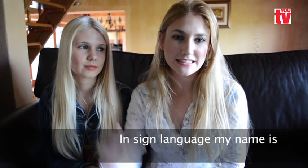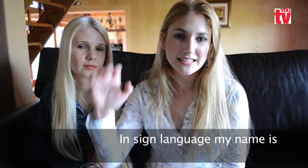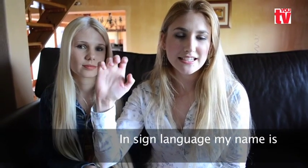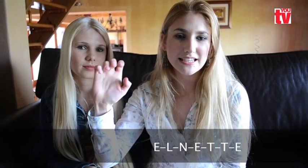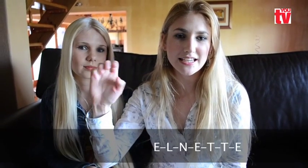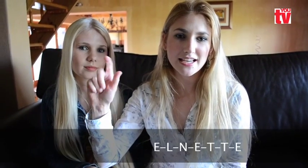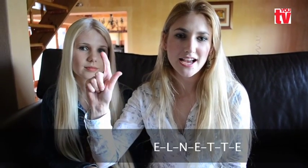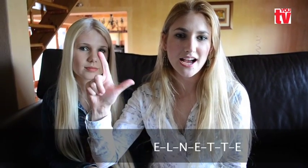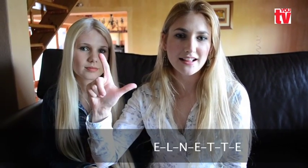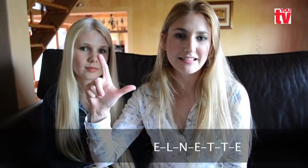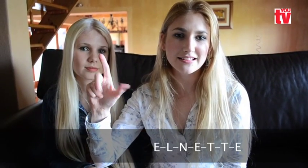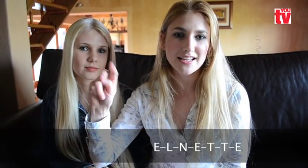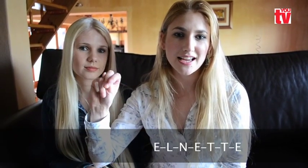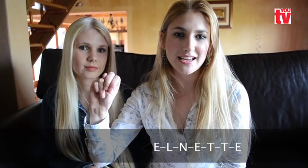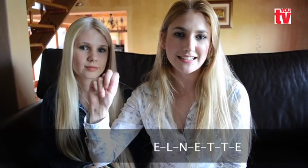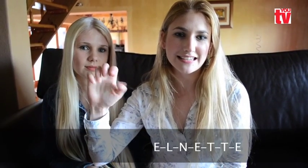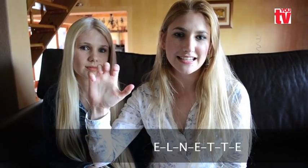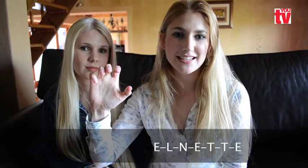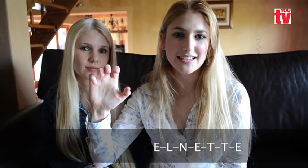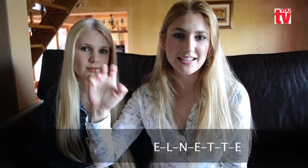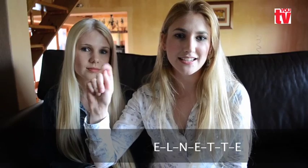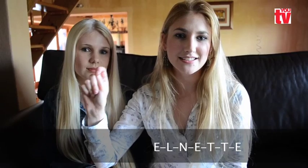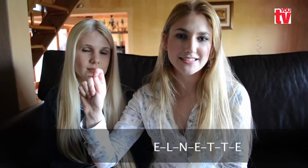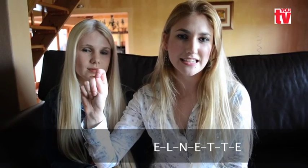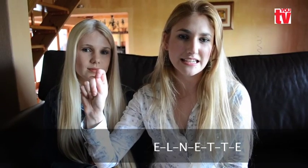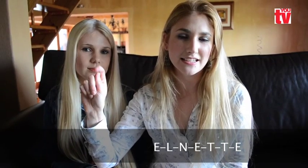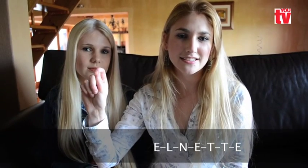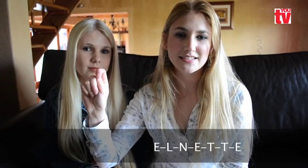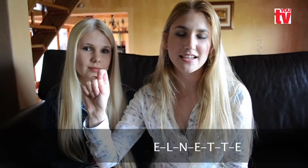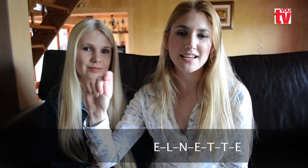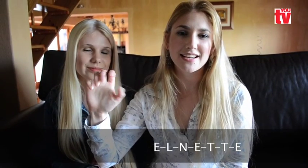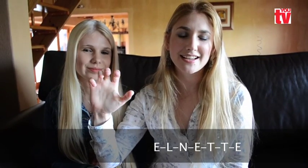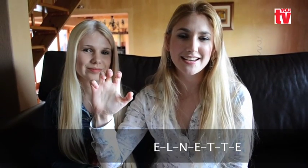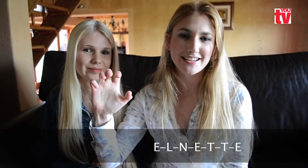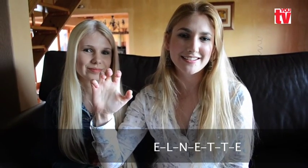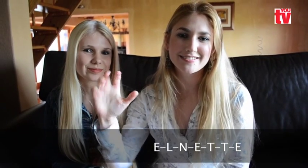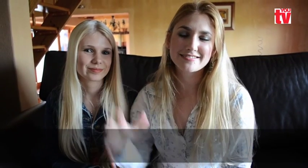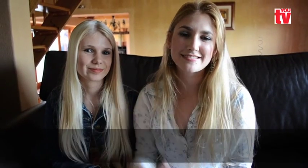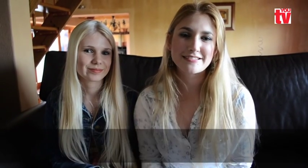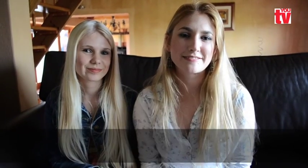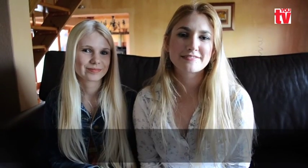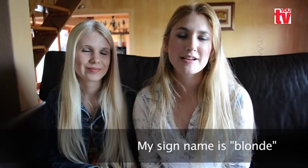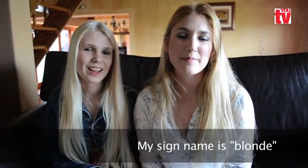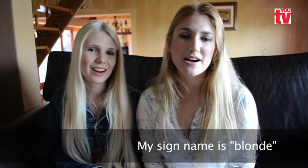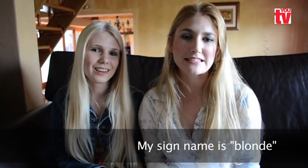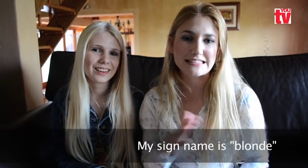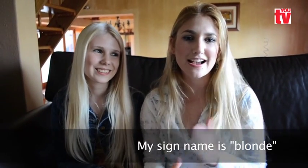E-L-N-E-T-T-E. My sign